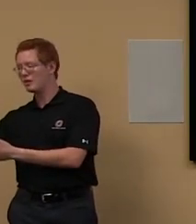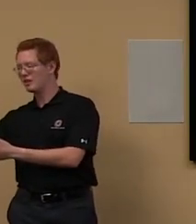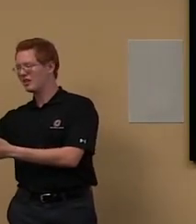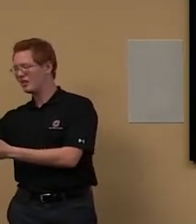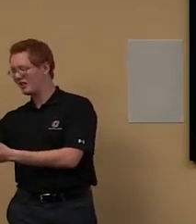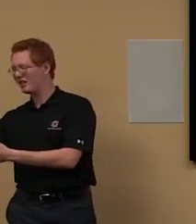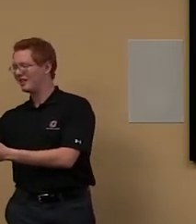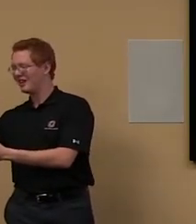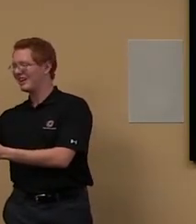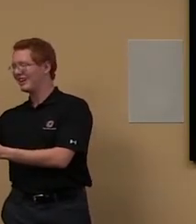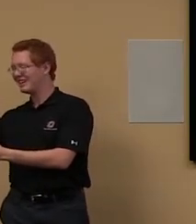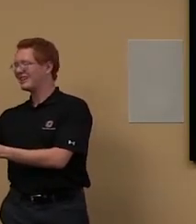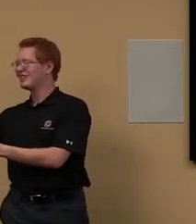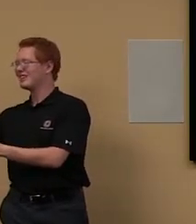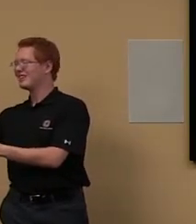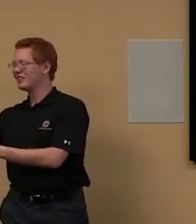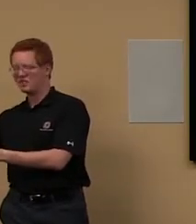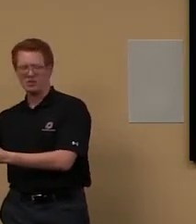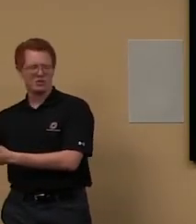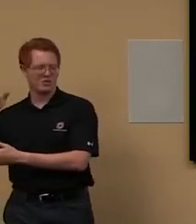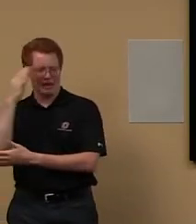think, I don't know if this is on here.